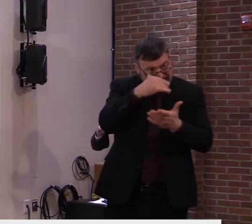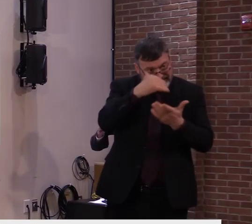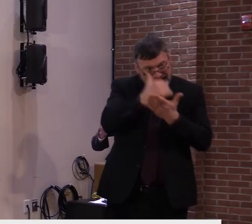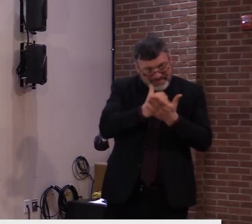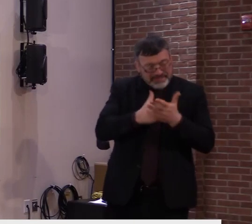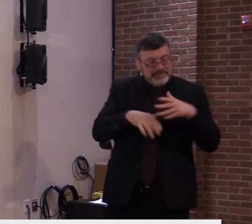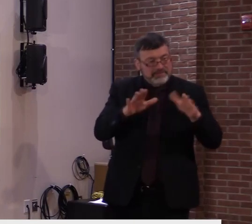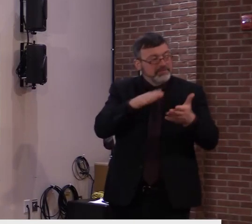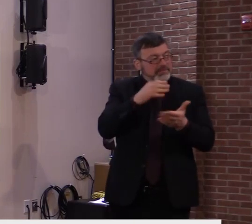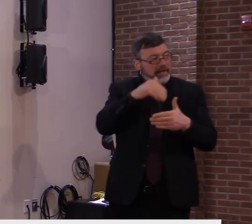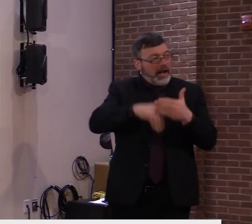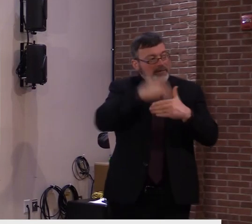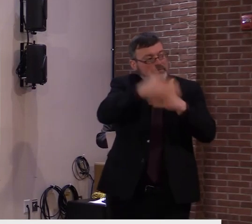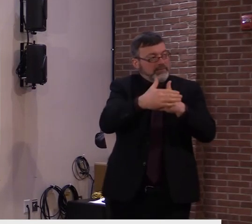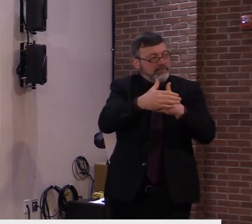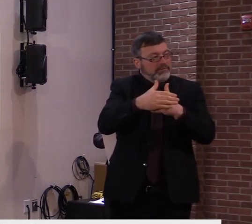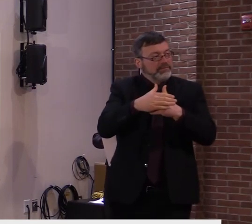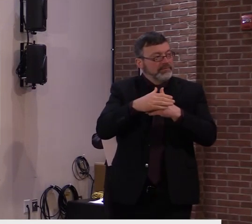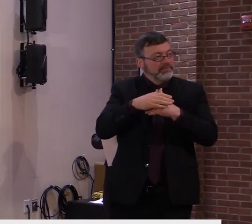Thanks.